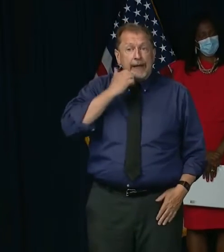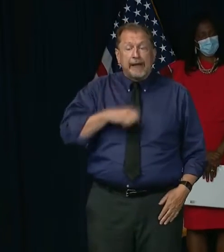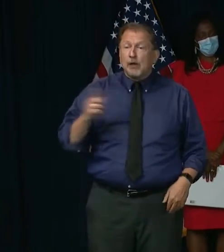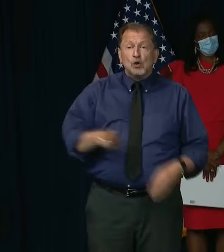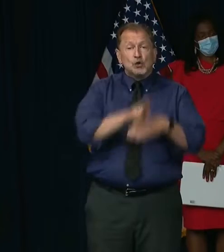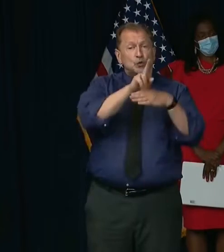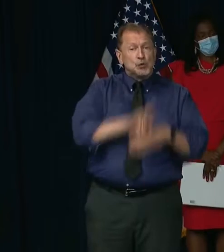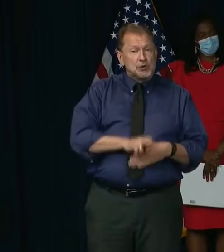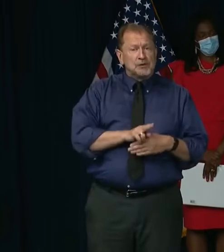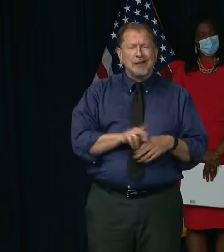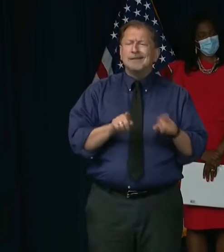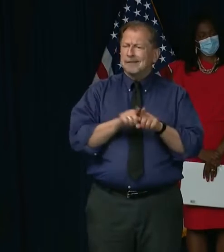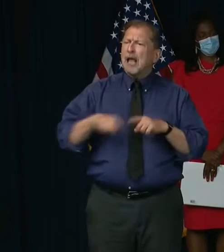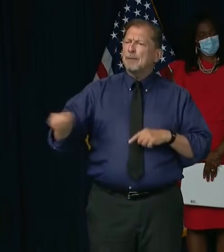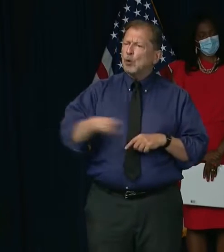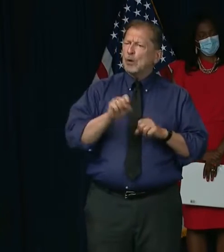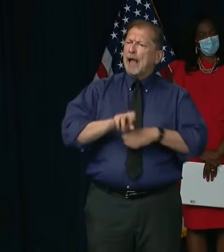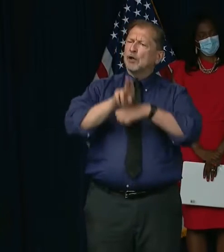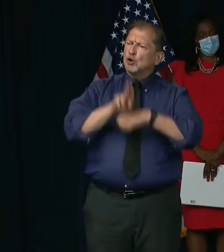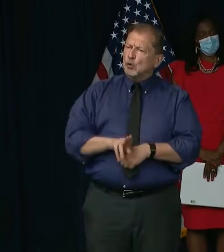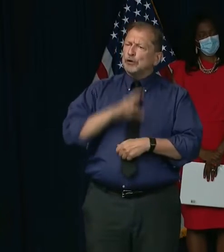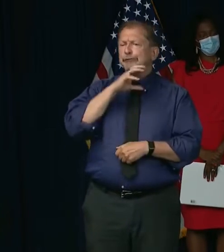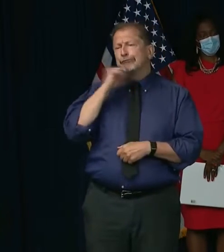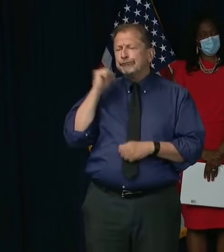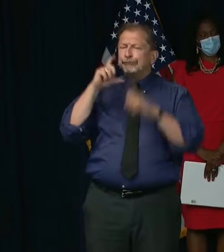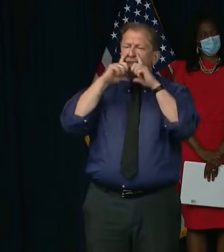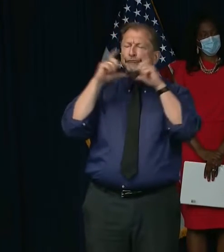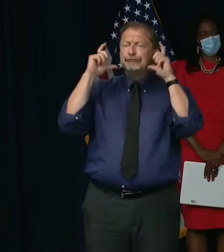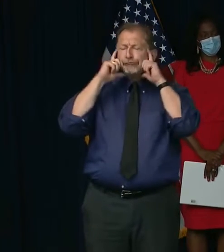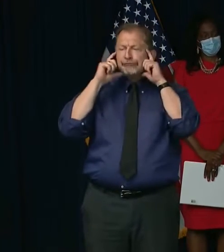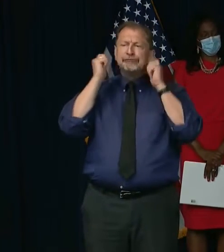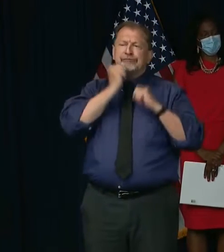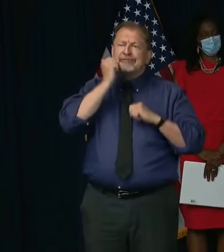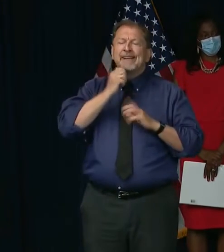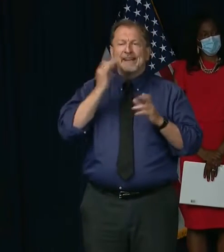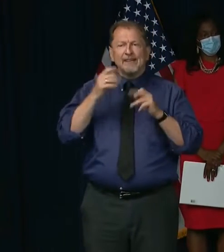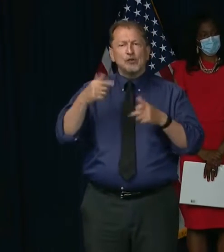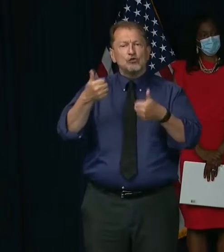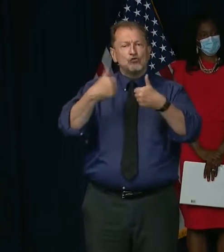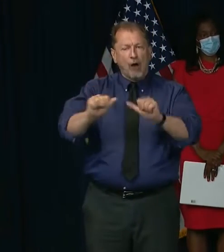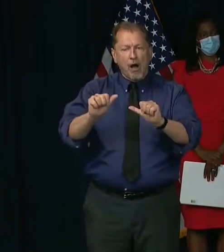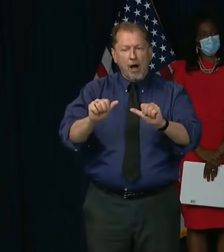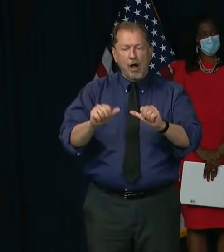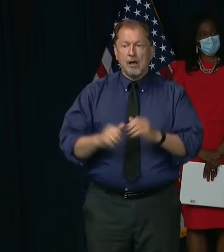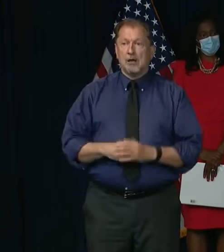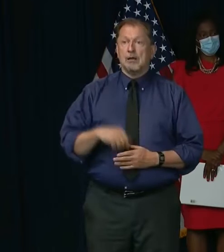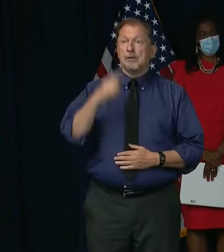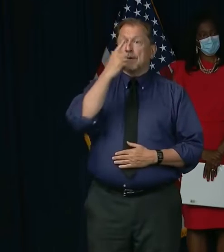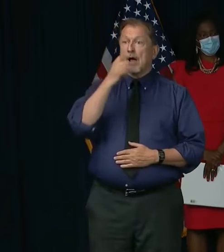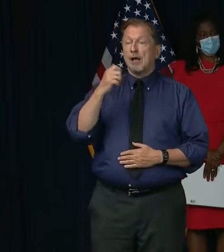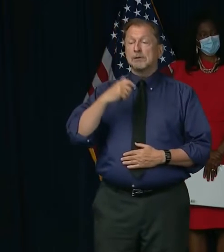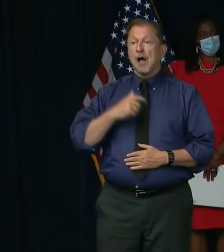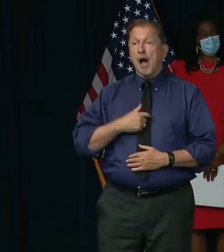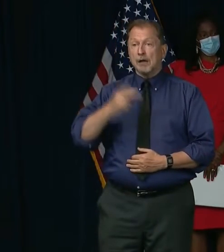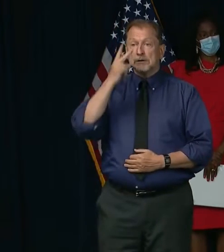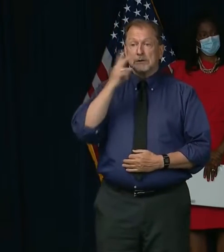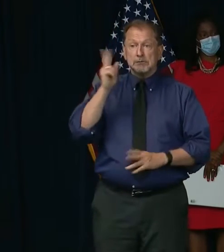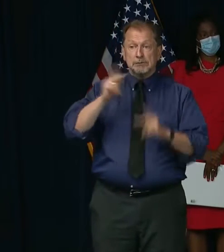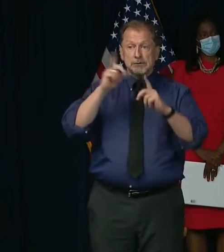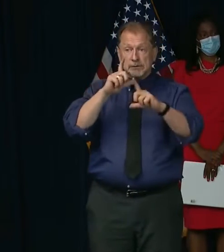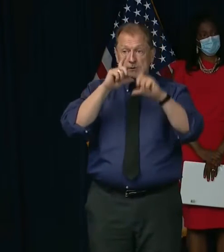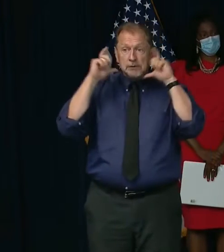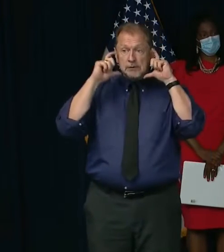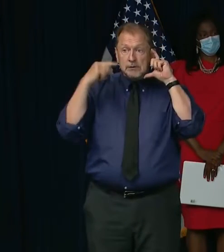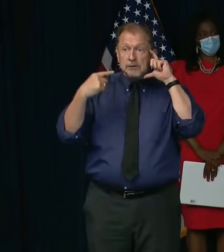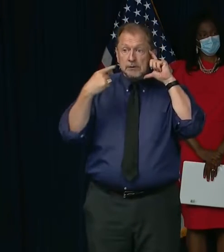I think that you'll get used to wearing a mask, too, if you give it a chance. Because the only message I see when someone wears a mask